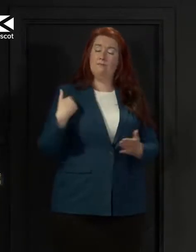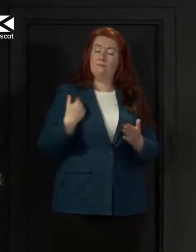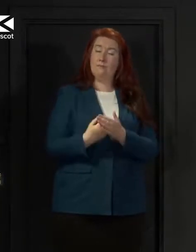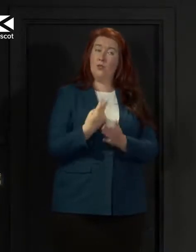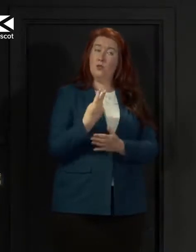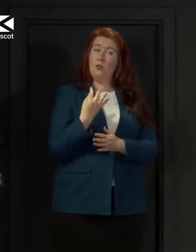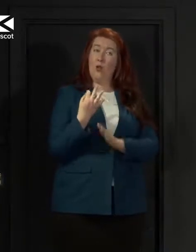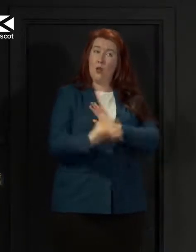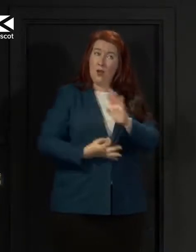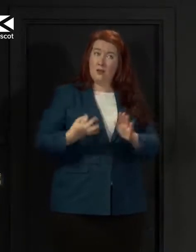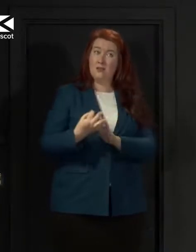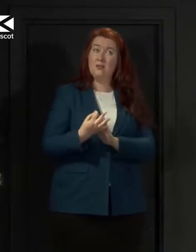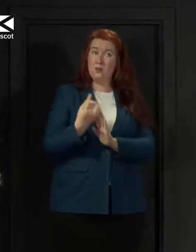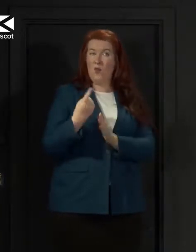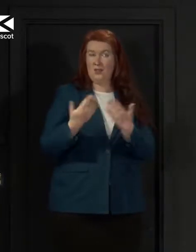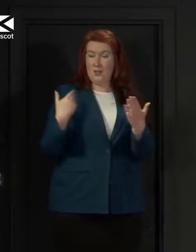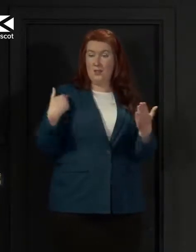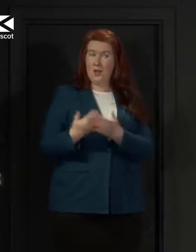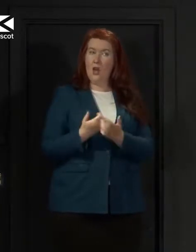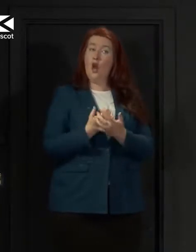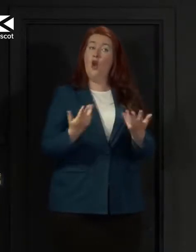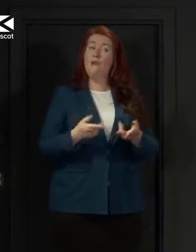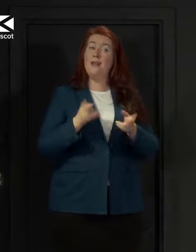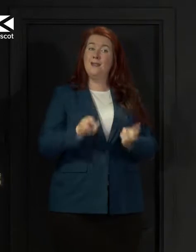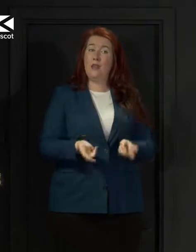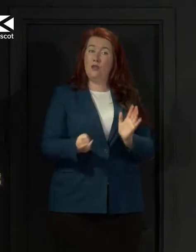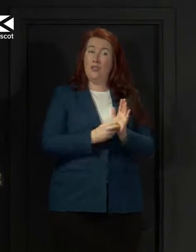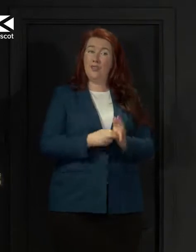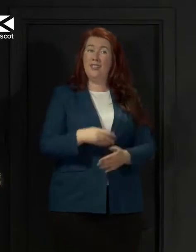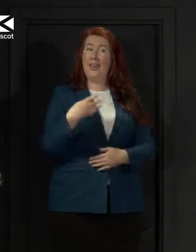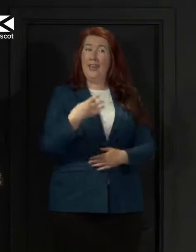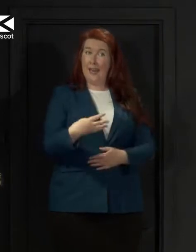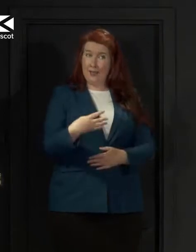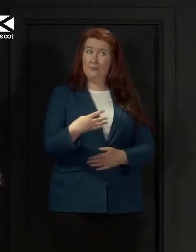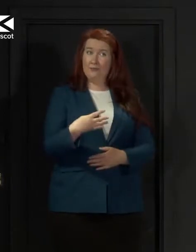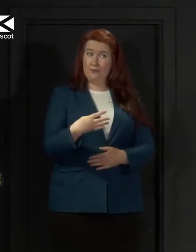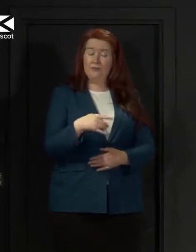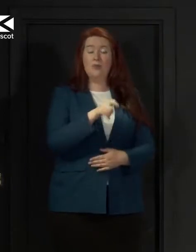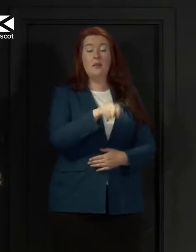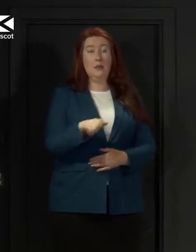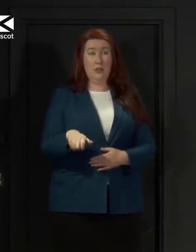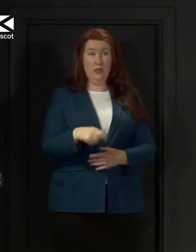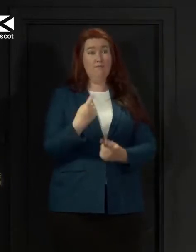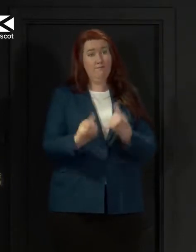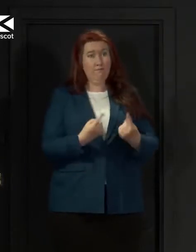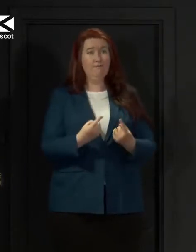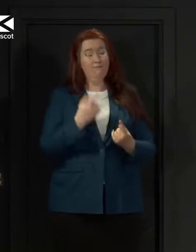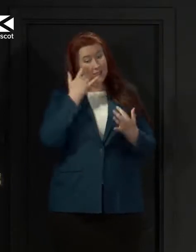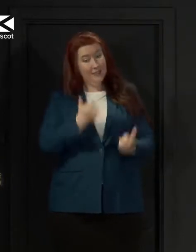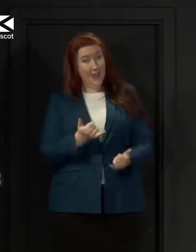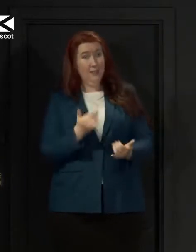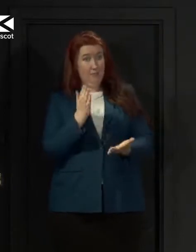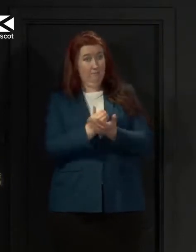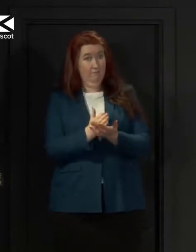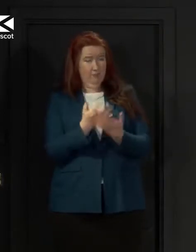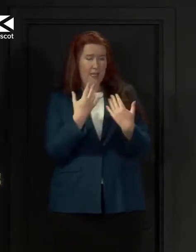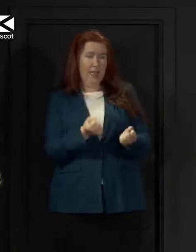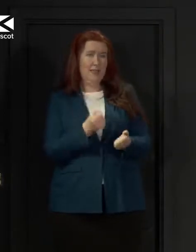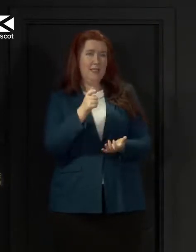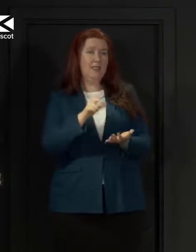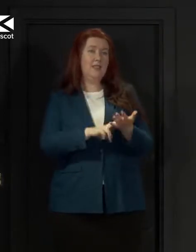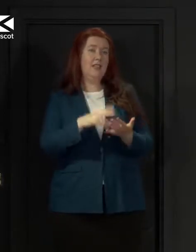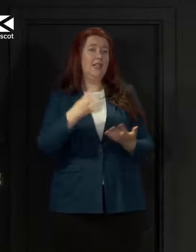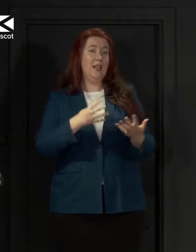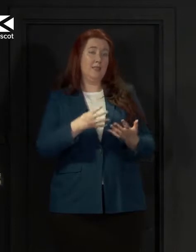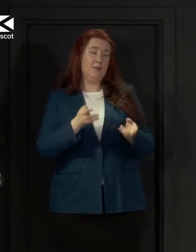24 hours, nine deaths have been registered of patients who have been confirmed through a test as having COVID-19.